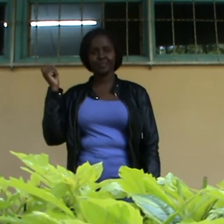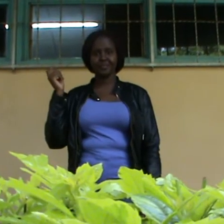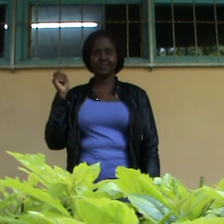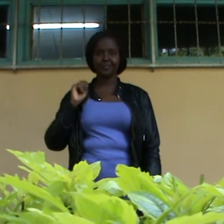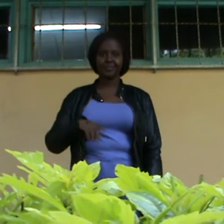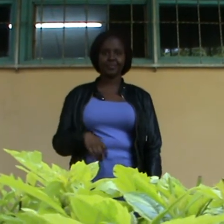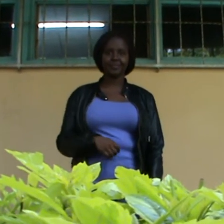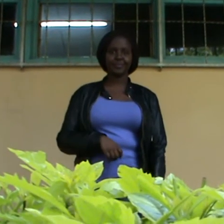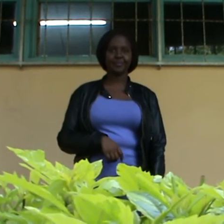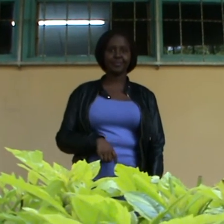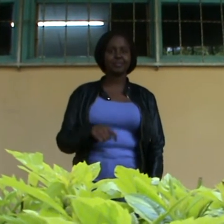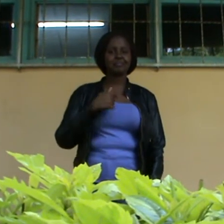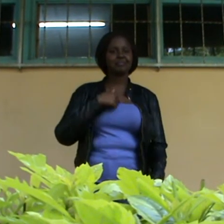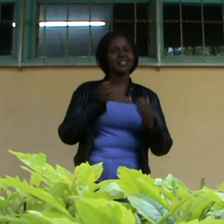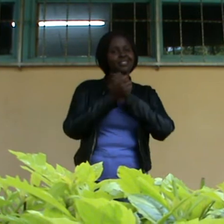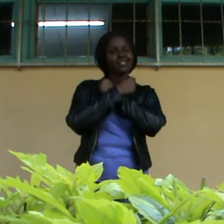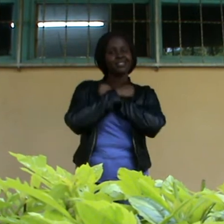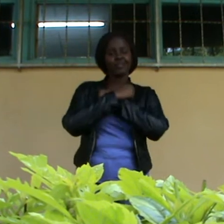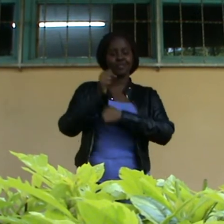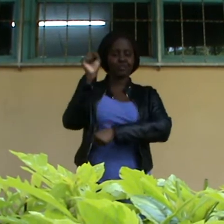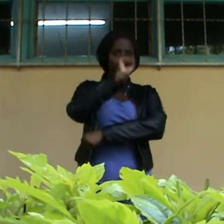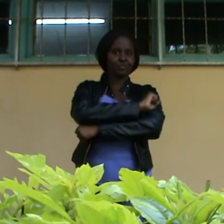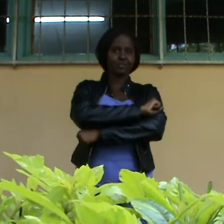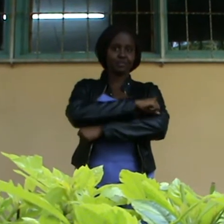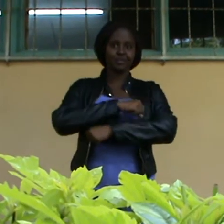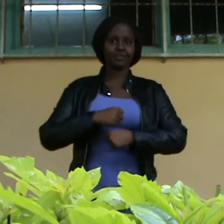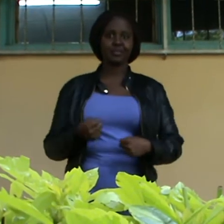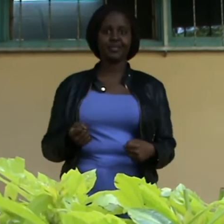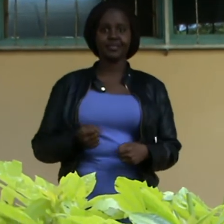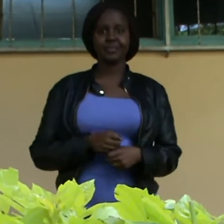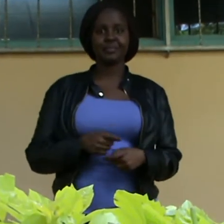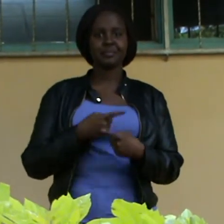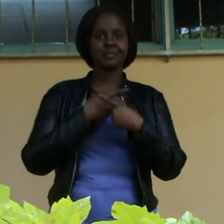I love school, but I don't like morning.